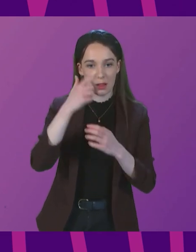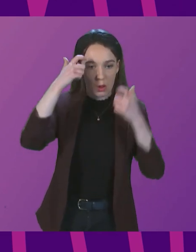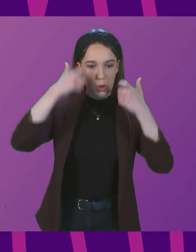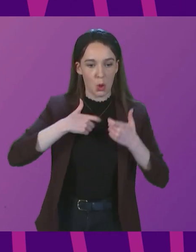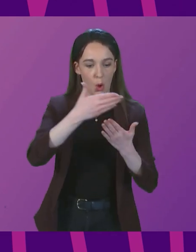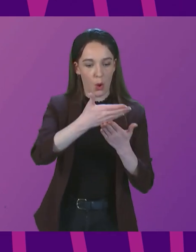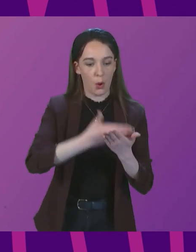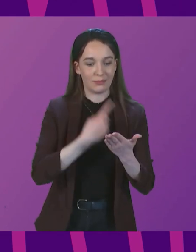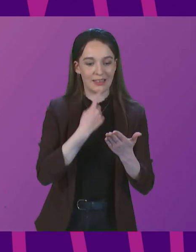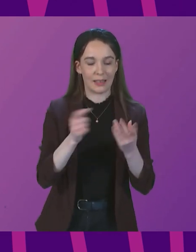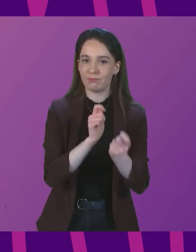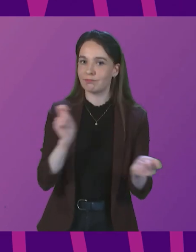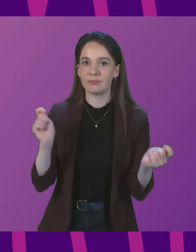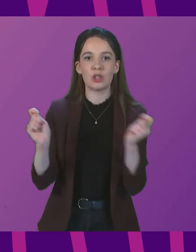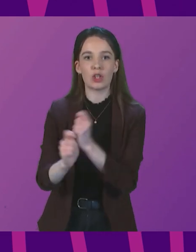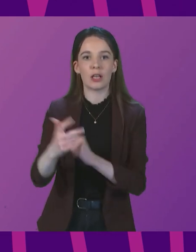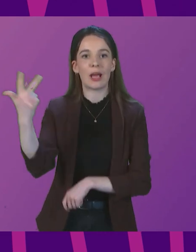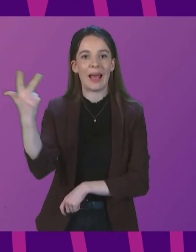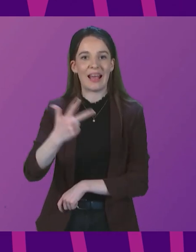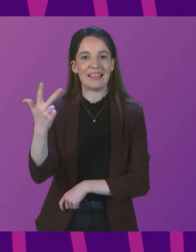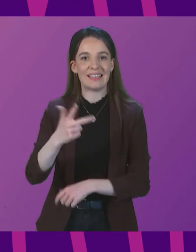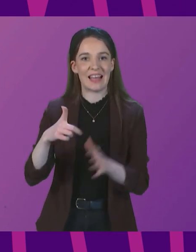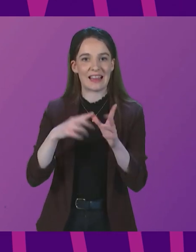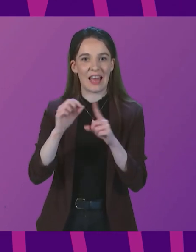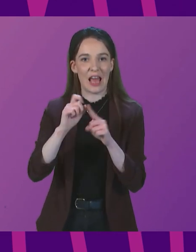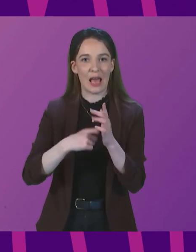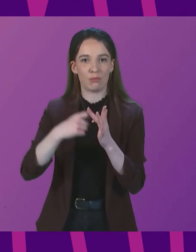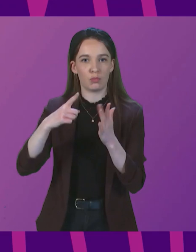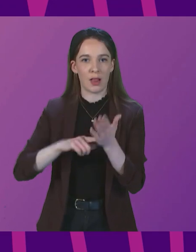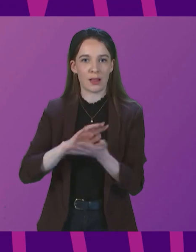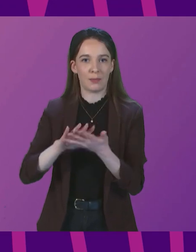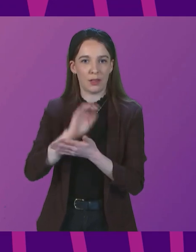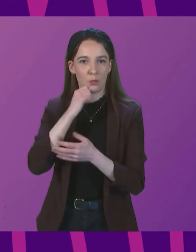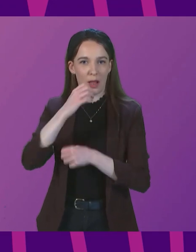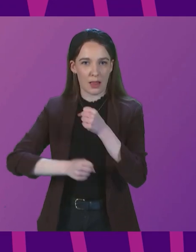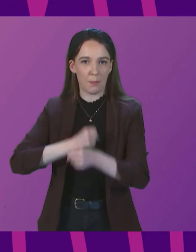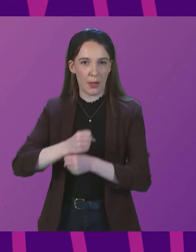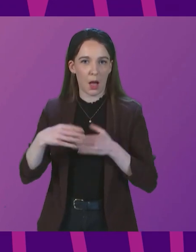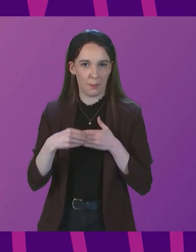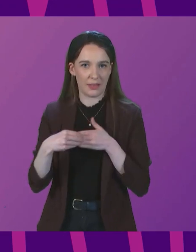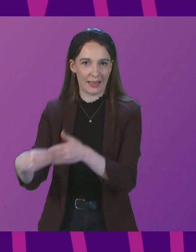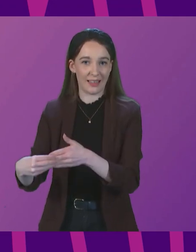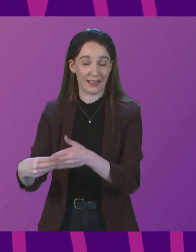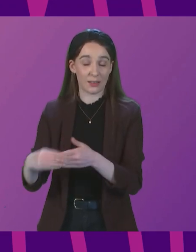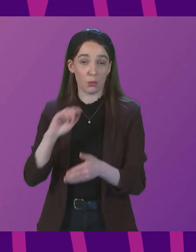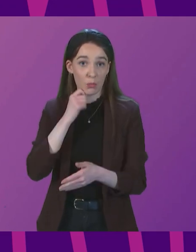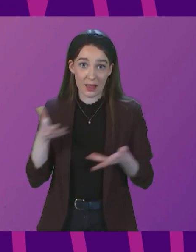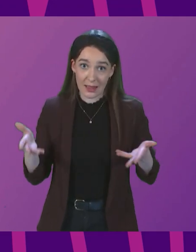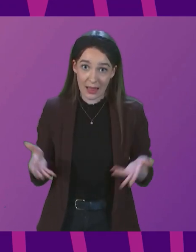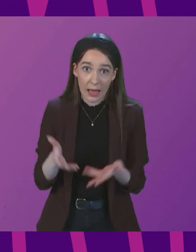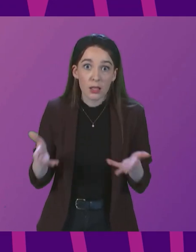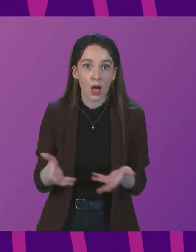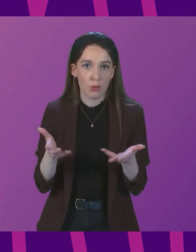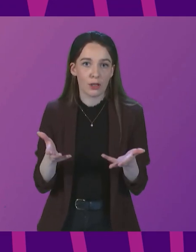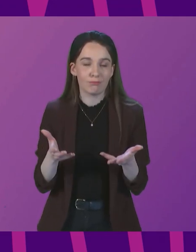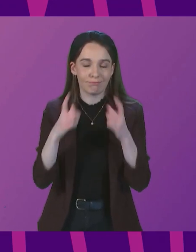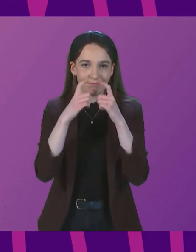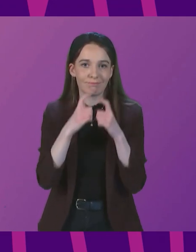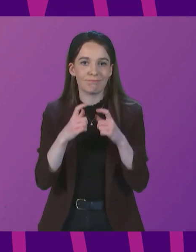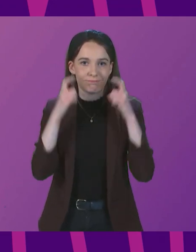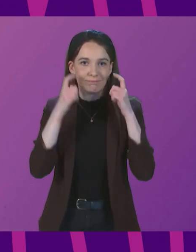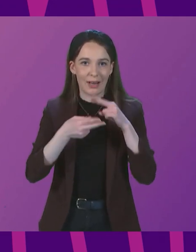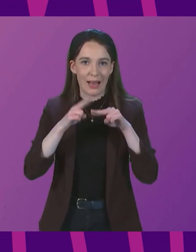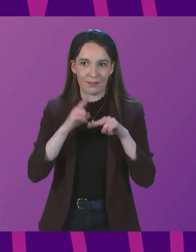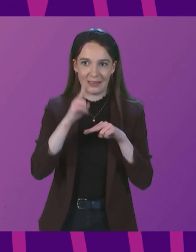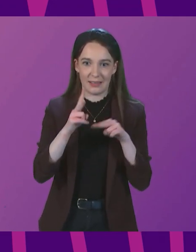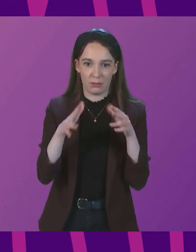later on the 18th of April. We will, of course, continue to encourage the wearing of face coverings in certain indoor places, especially where significant